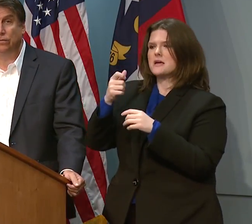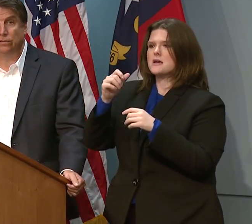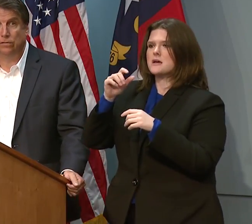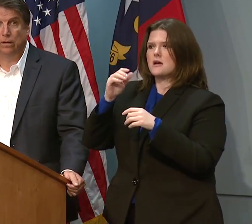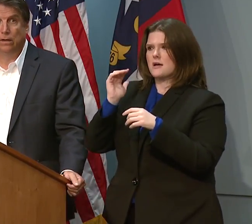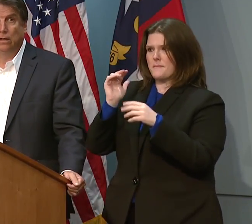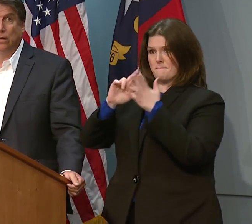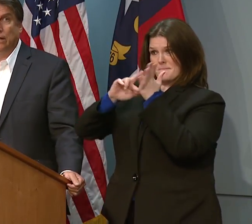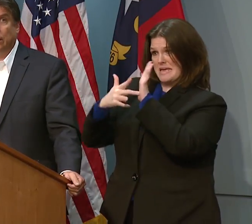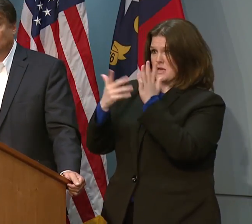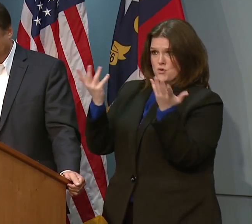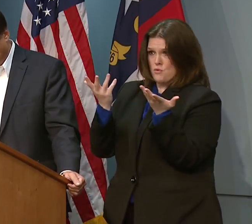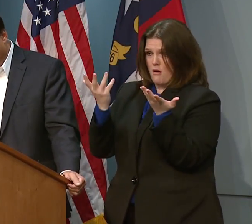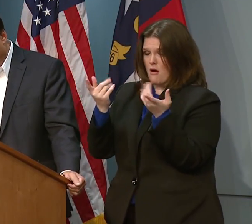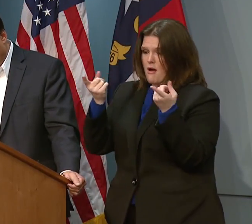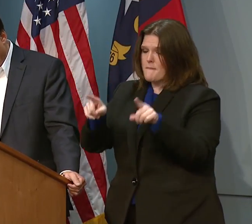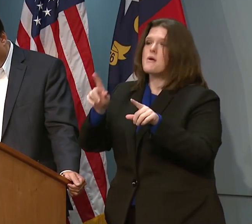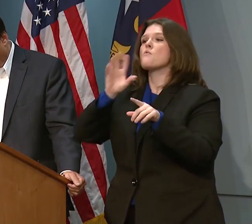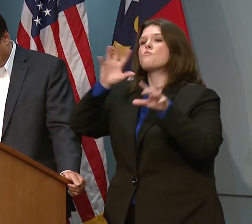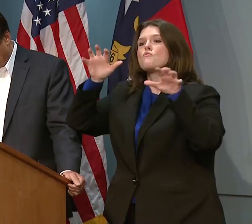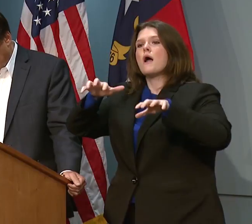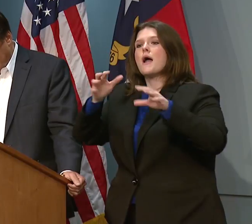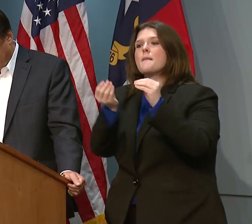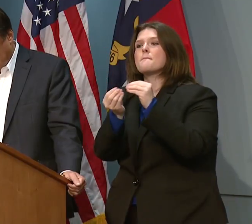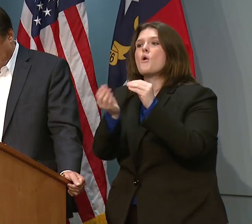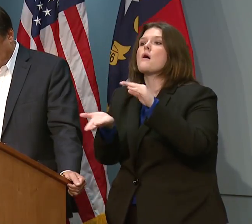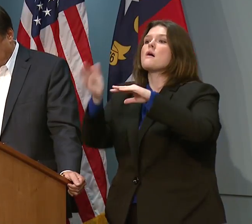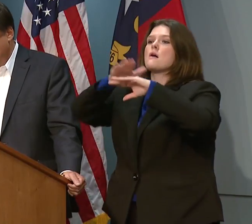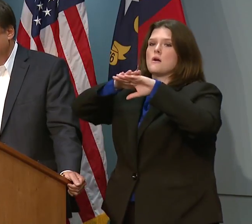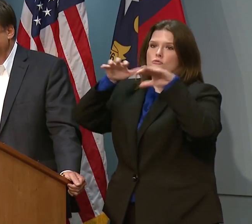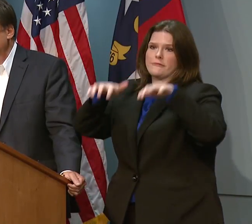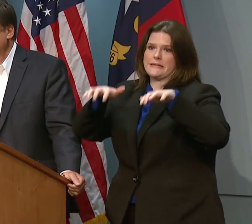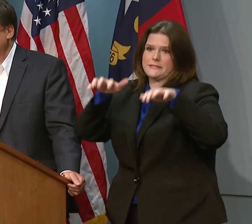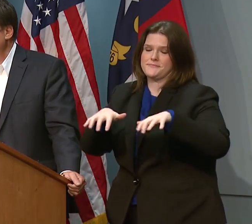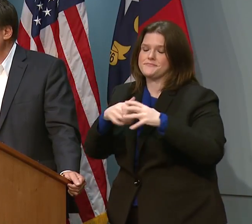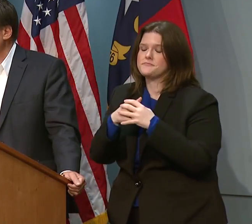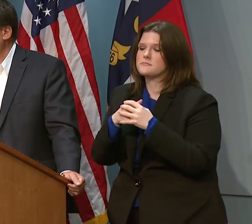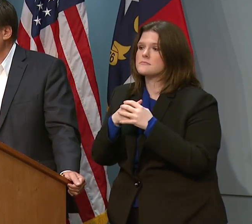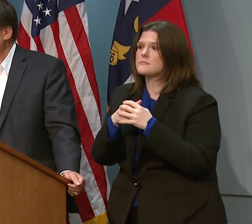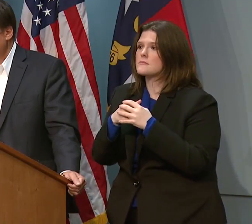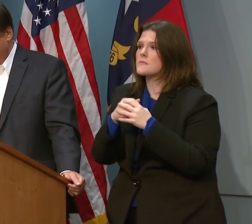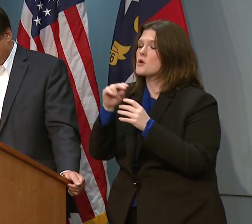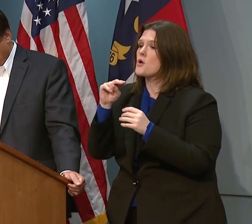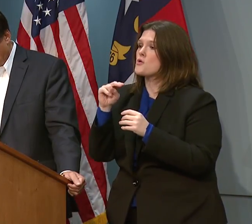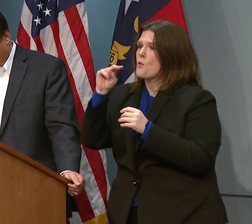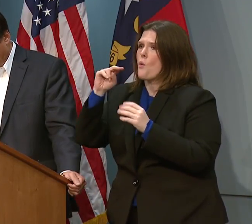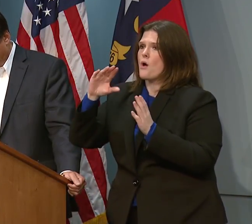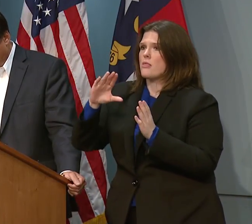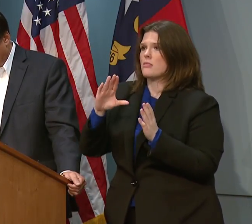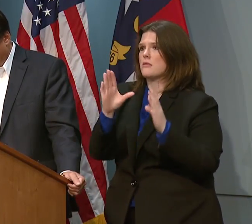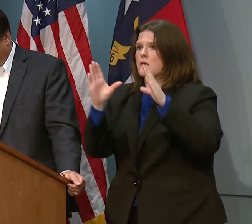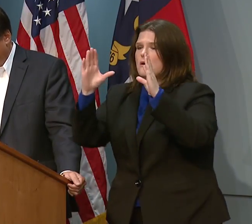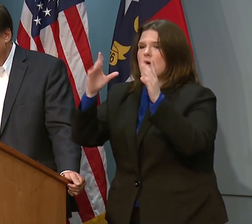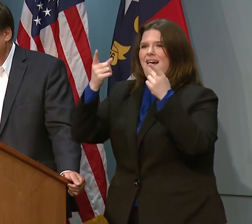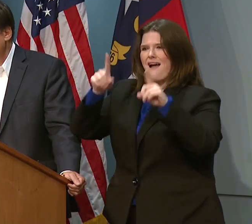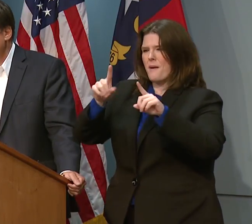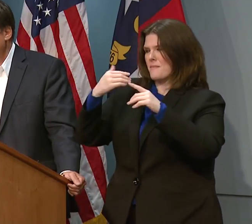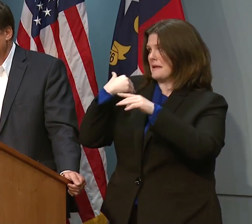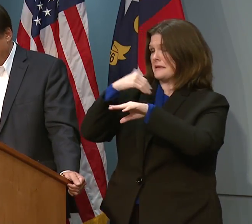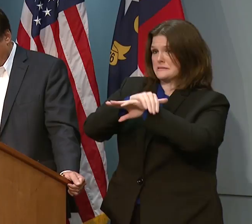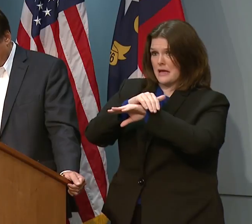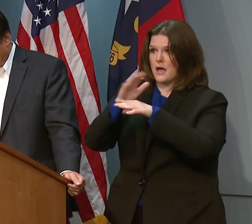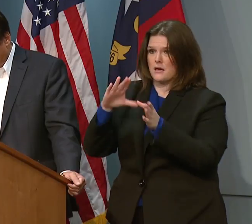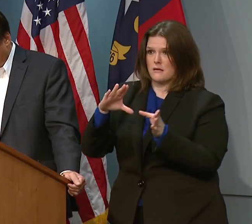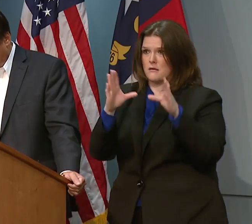increases in rainfall at this point in time. This slight shift northward, which has occurred overnight, will bring